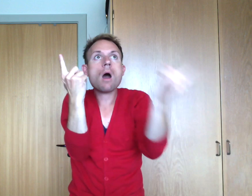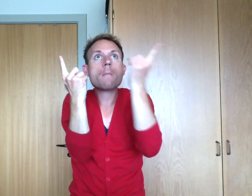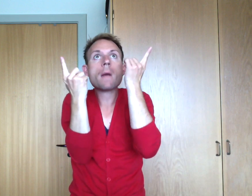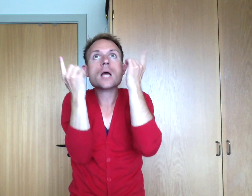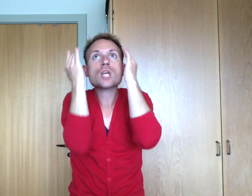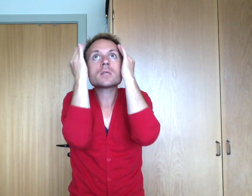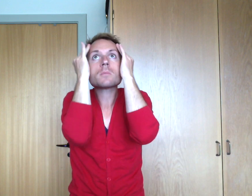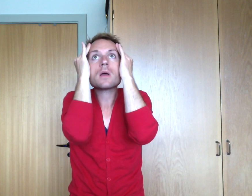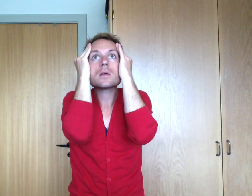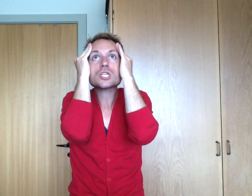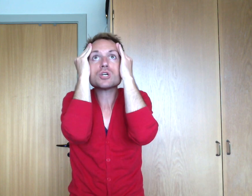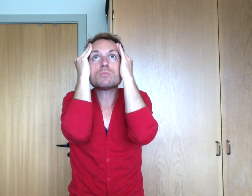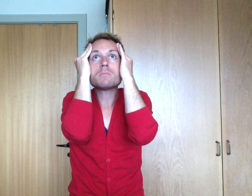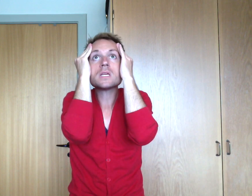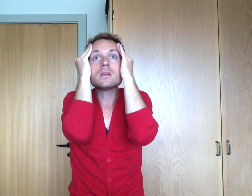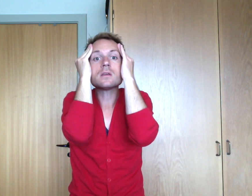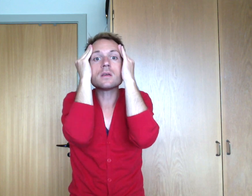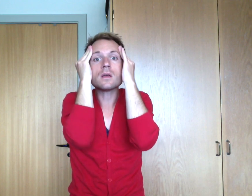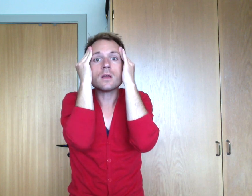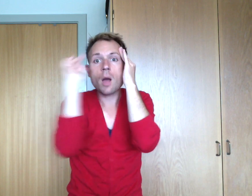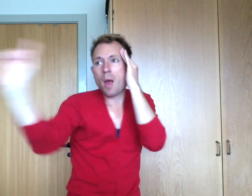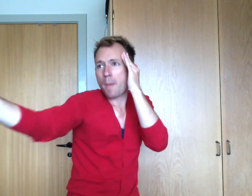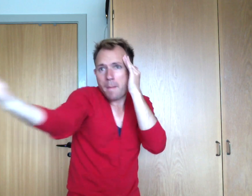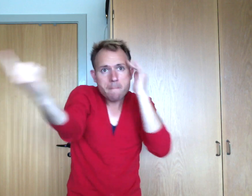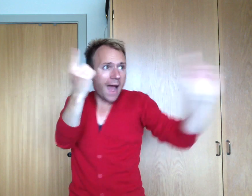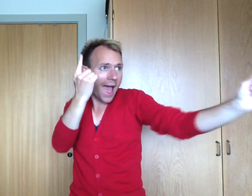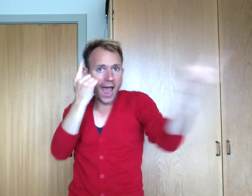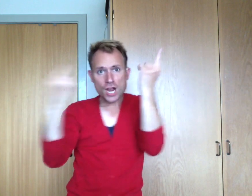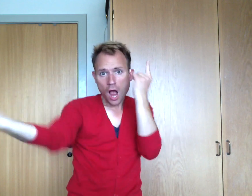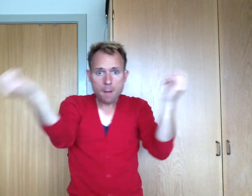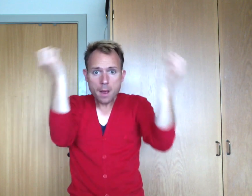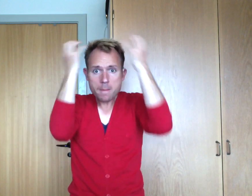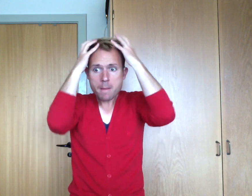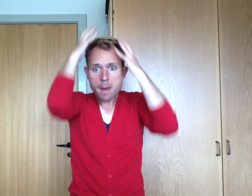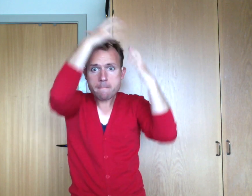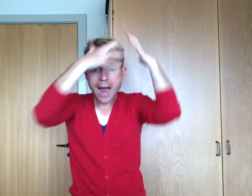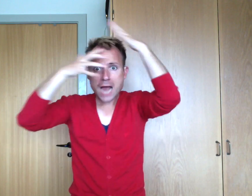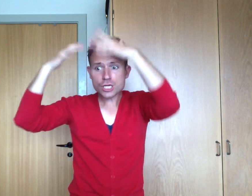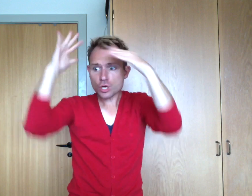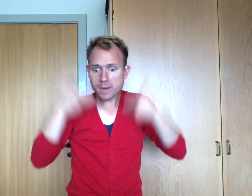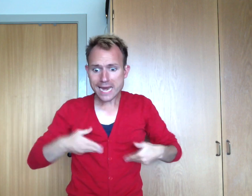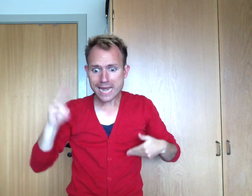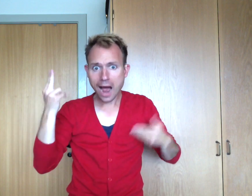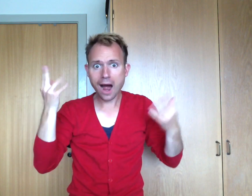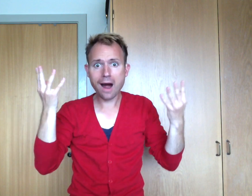coming back to me It's all coming back It's all coming back to me now